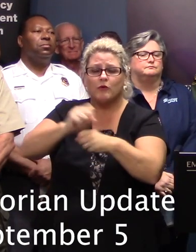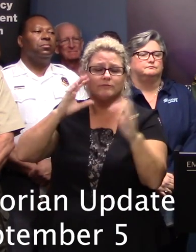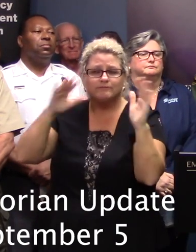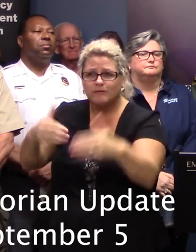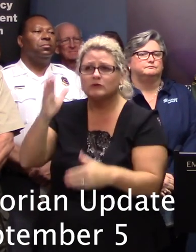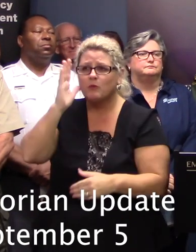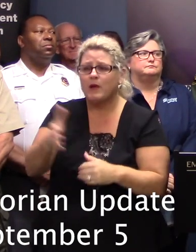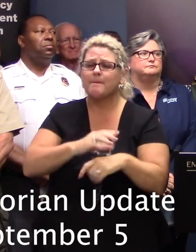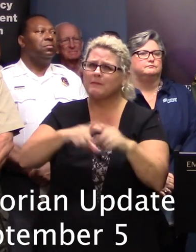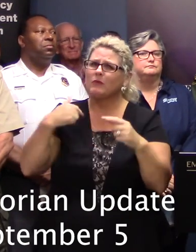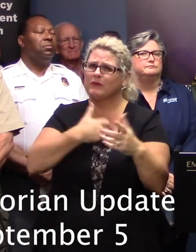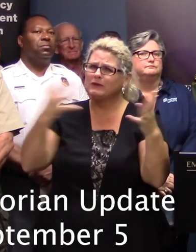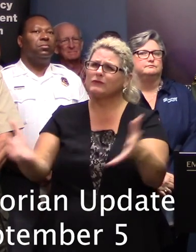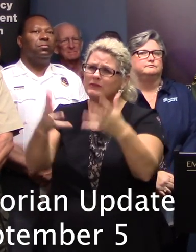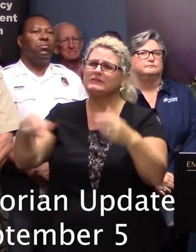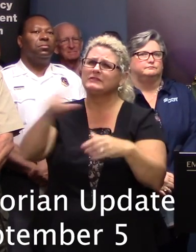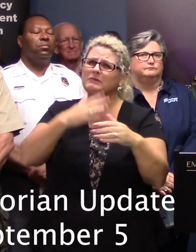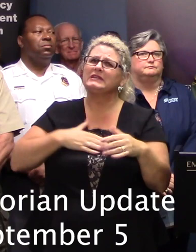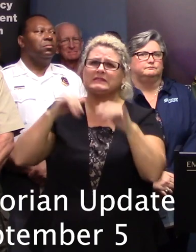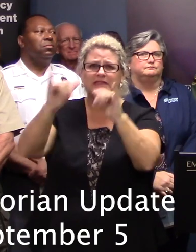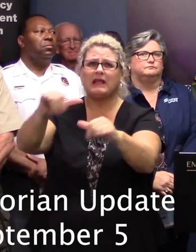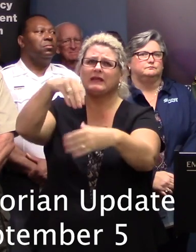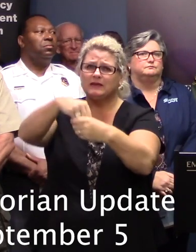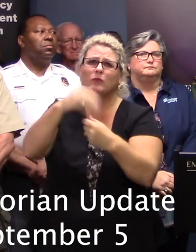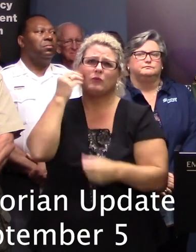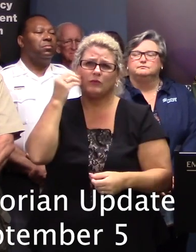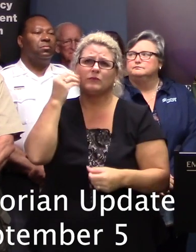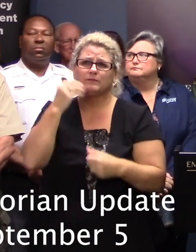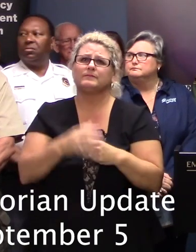but we'd urge everybody to stay inside as you can you can see